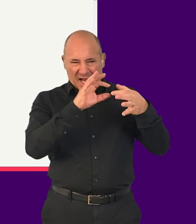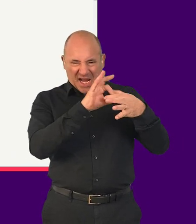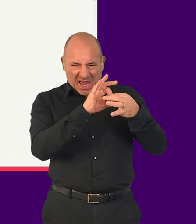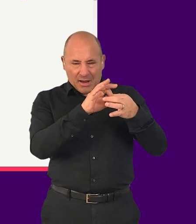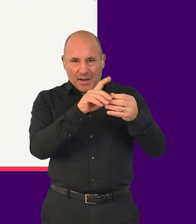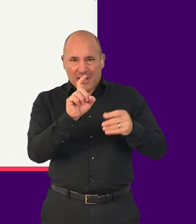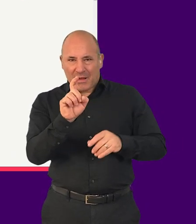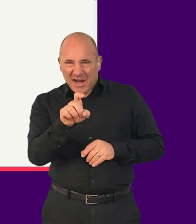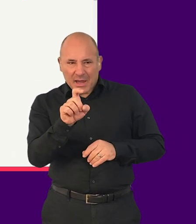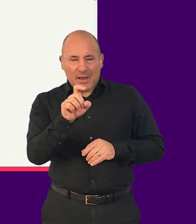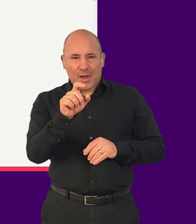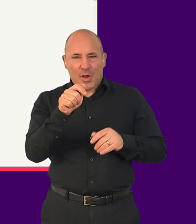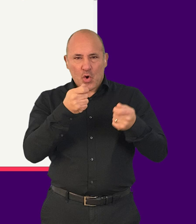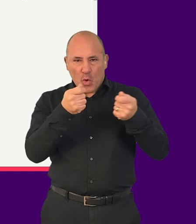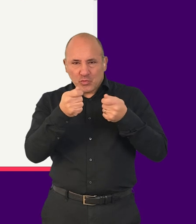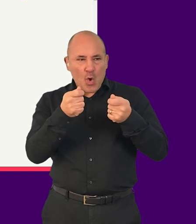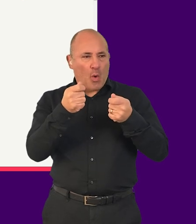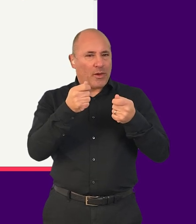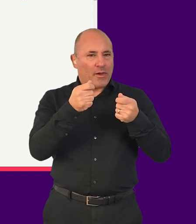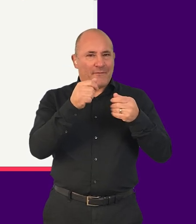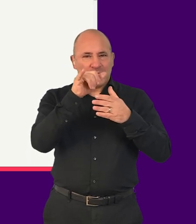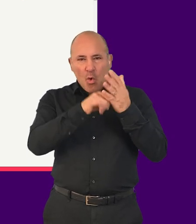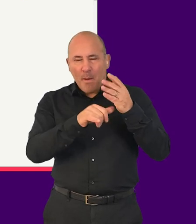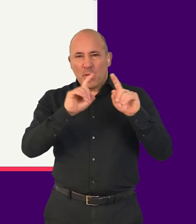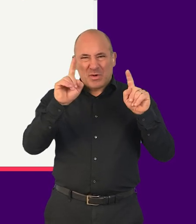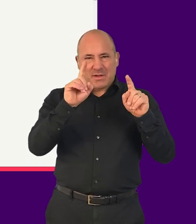such as links, buttons, controls and form inputs.